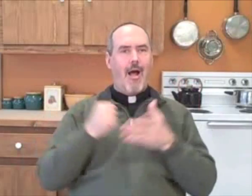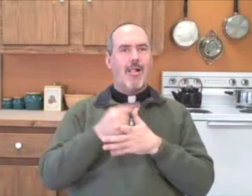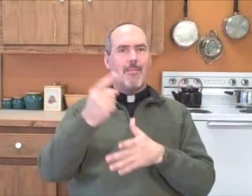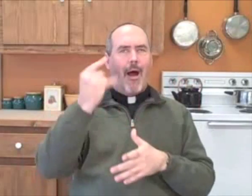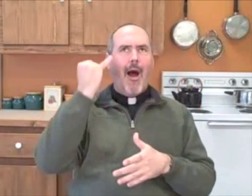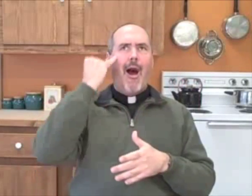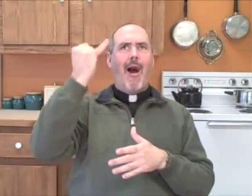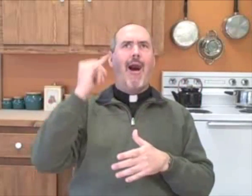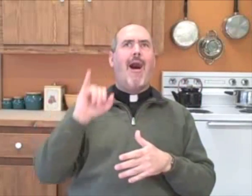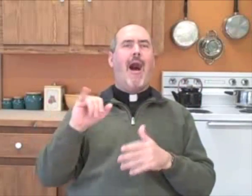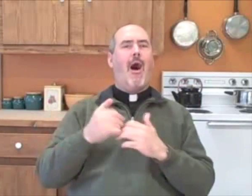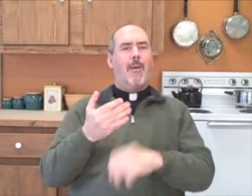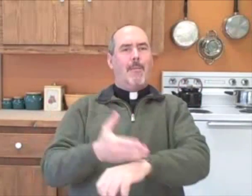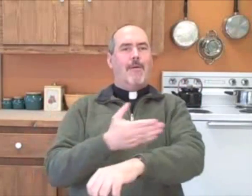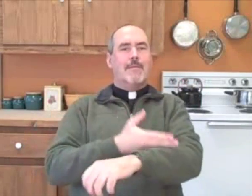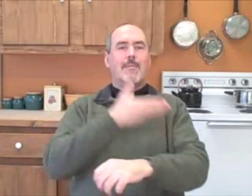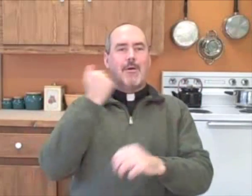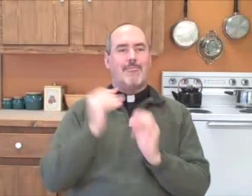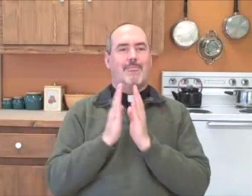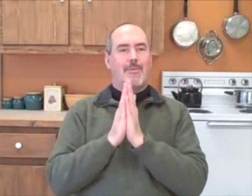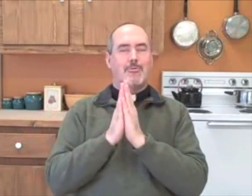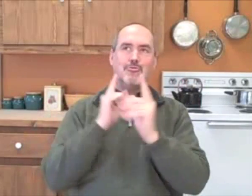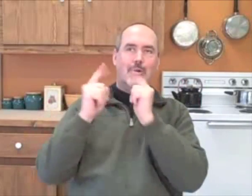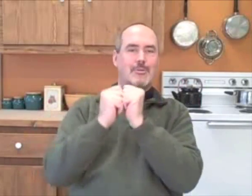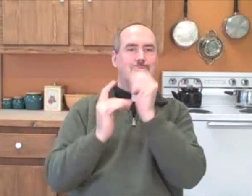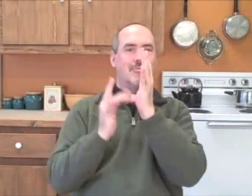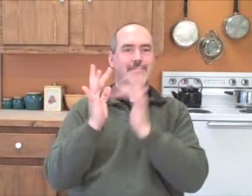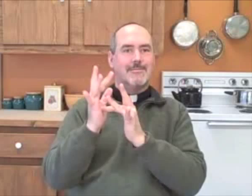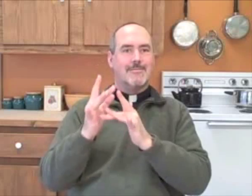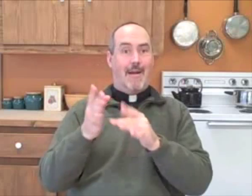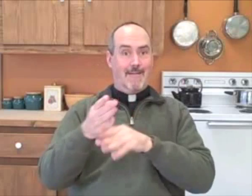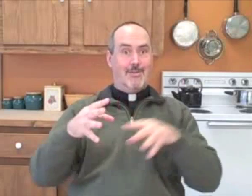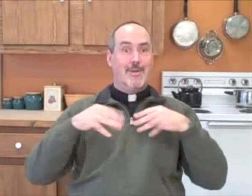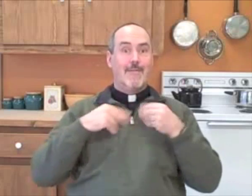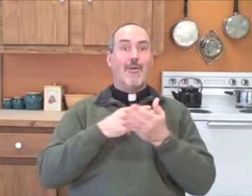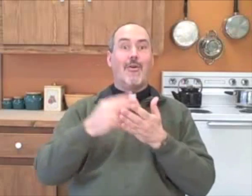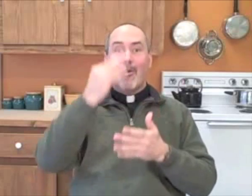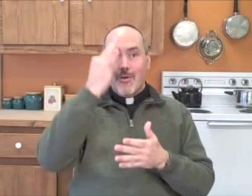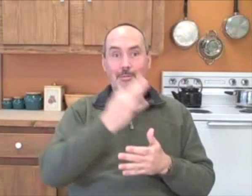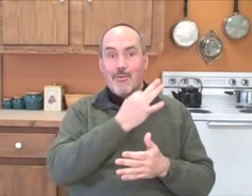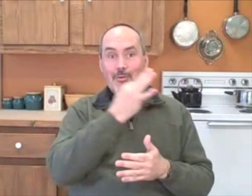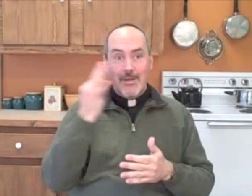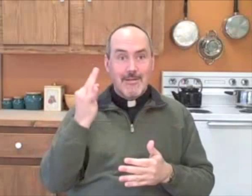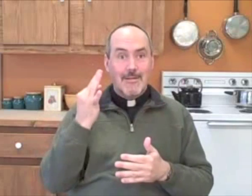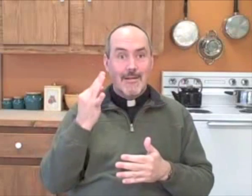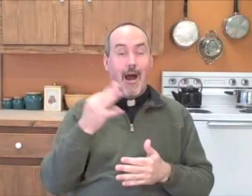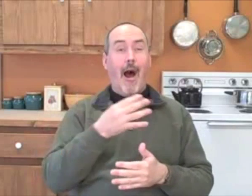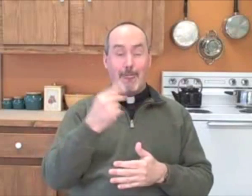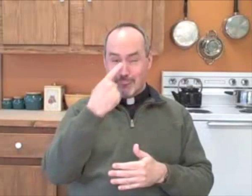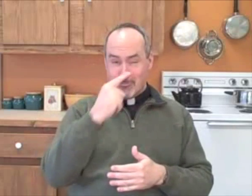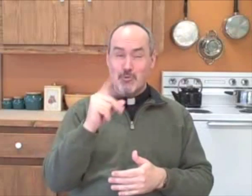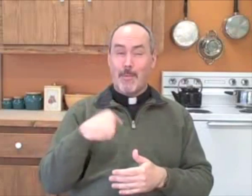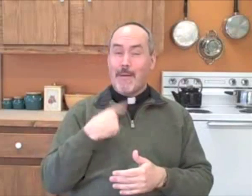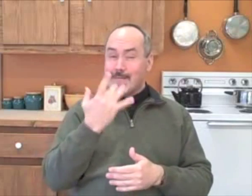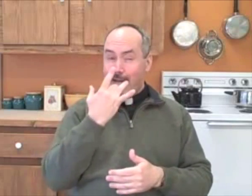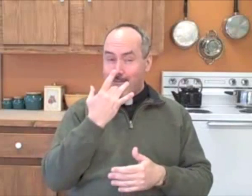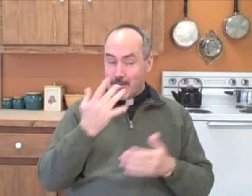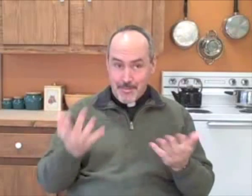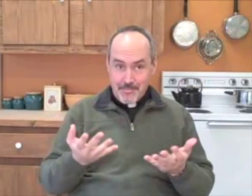This vlog is really about helping us improve how we pray after communion. If you don't mind, do me a little favor. After you take